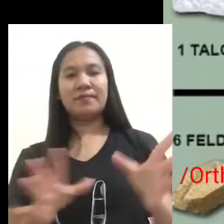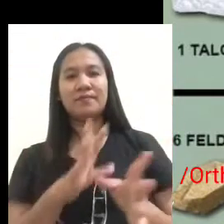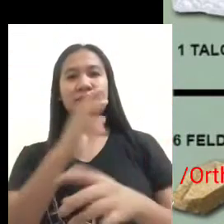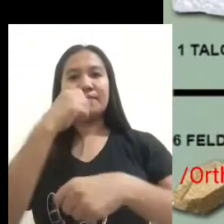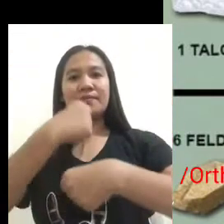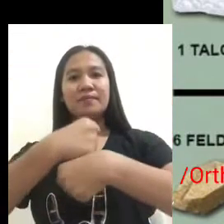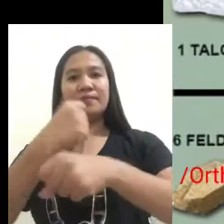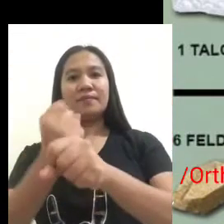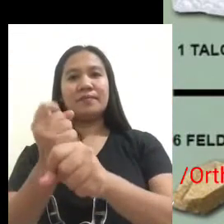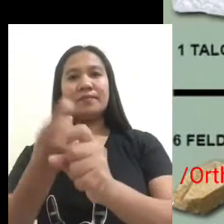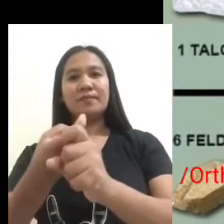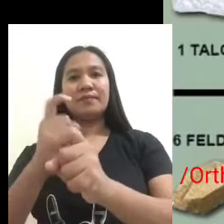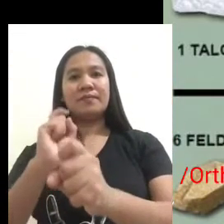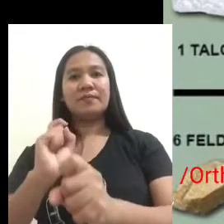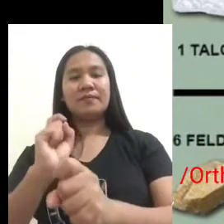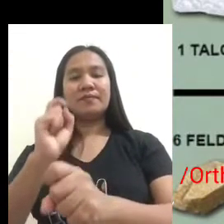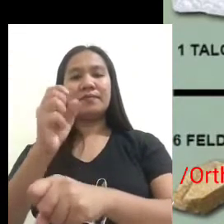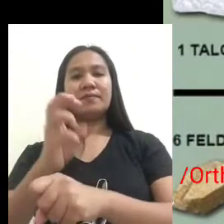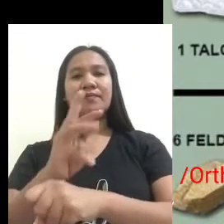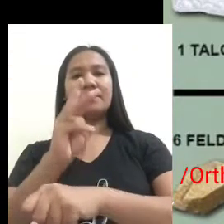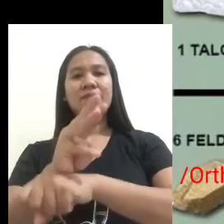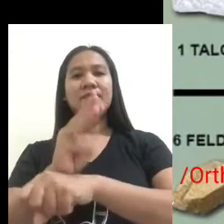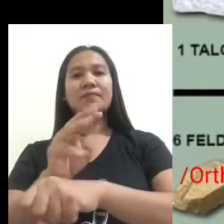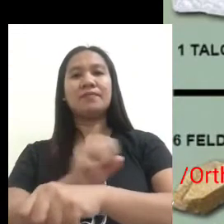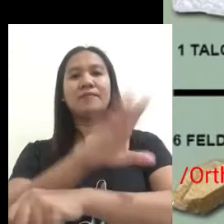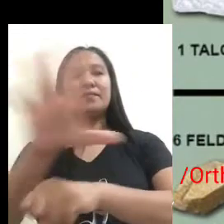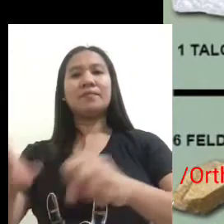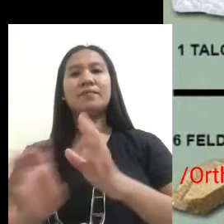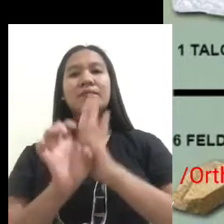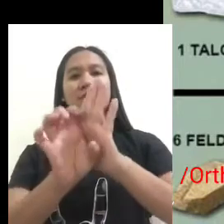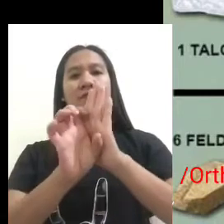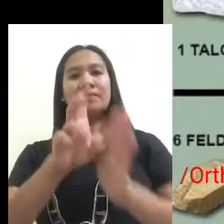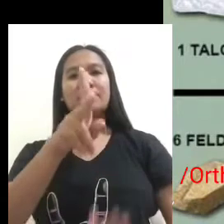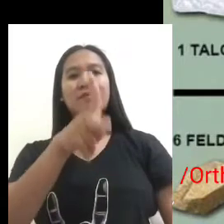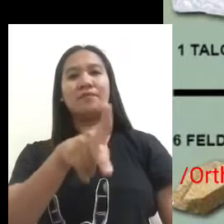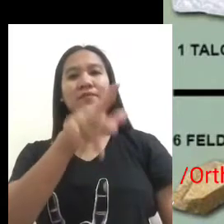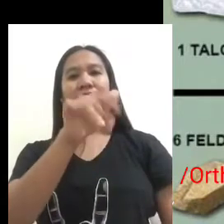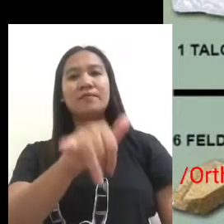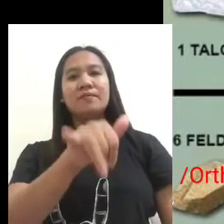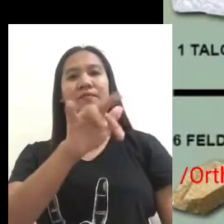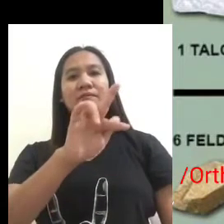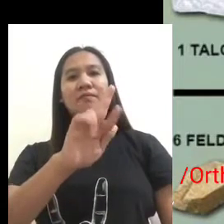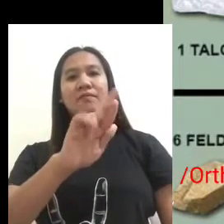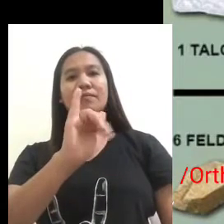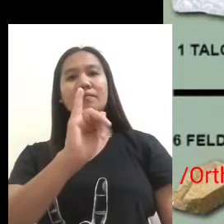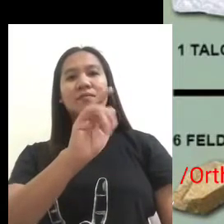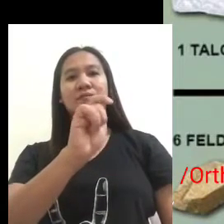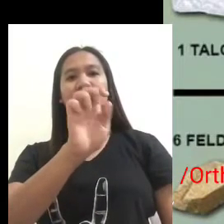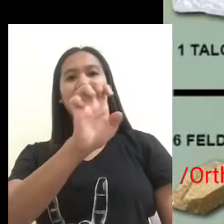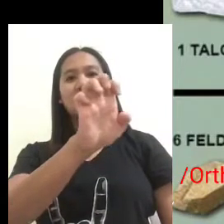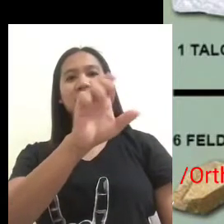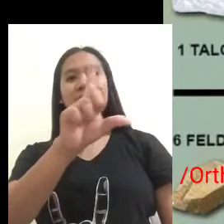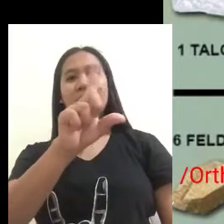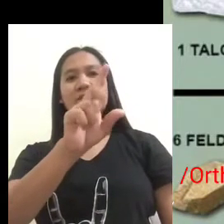of 1 through 10 in the increasing hardness so here is the most scale of hardness 1